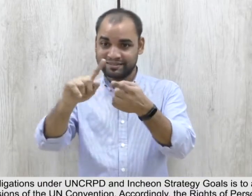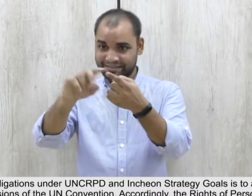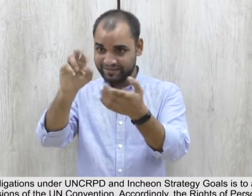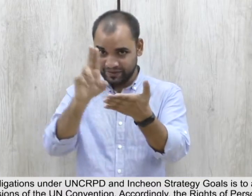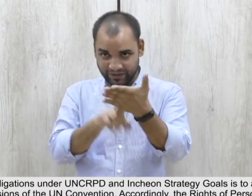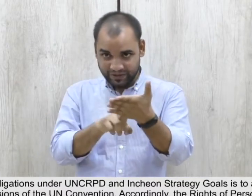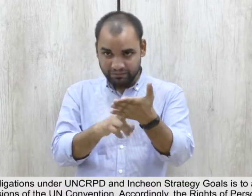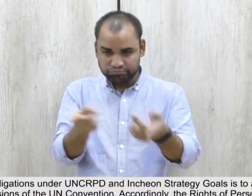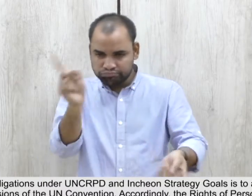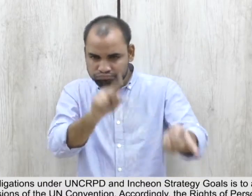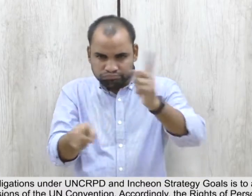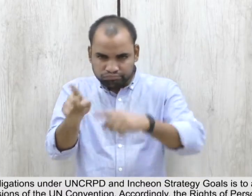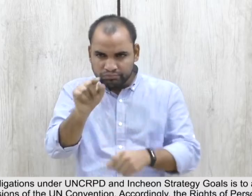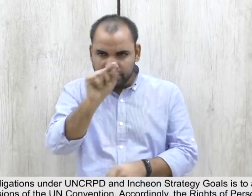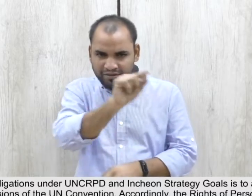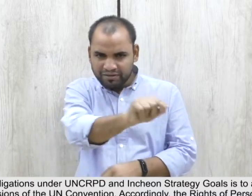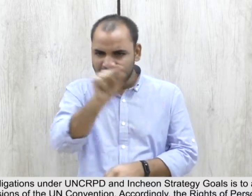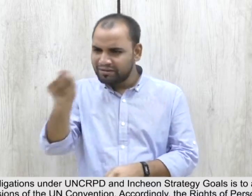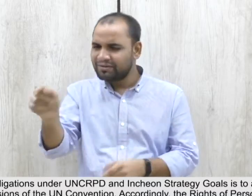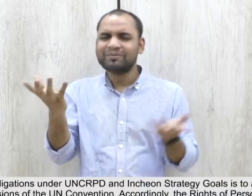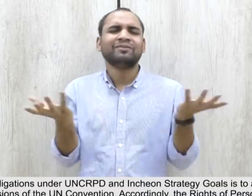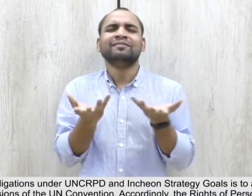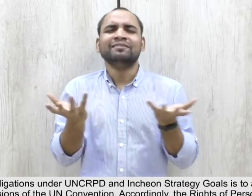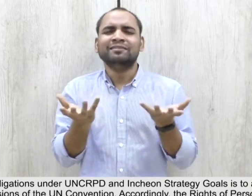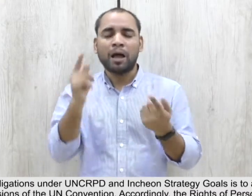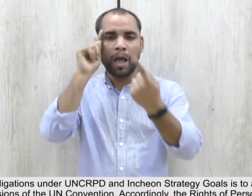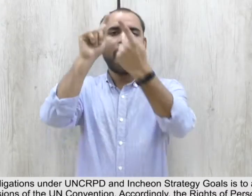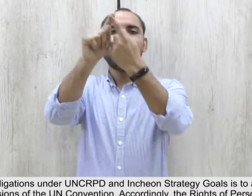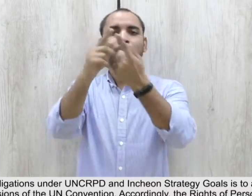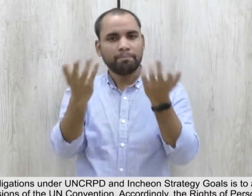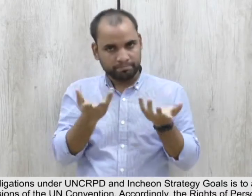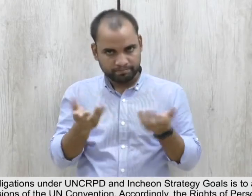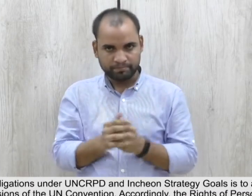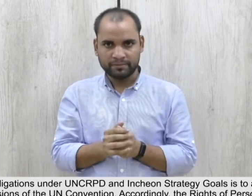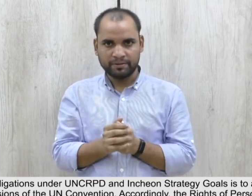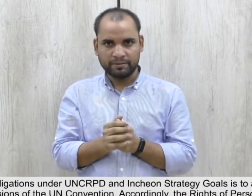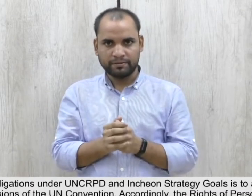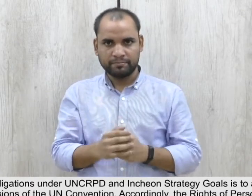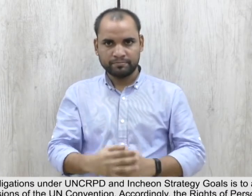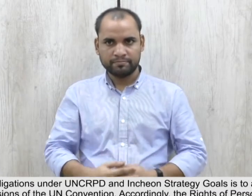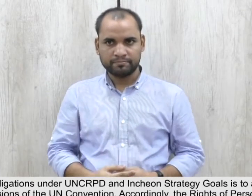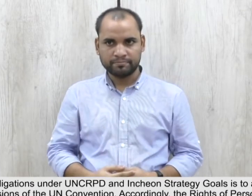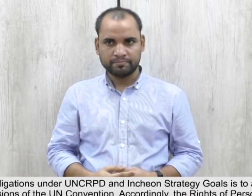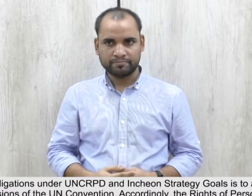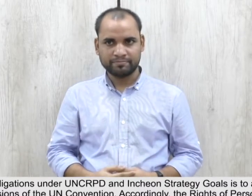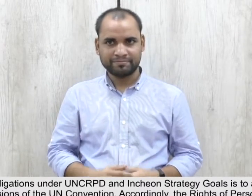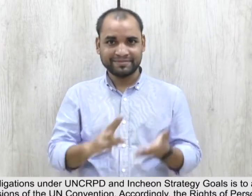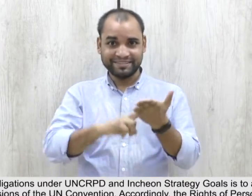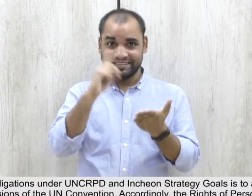Incheon Strategy Goals Is to align the domestic law in line with the provisions of